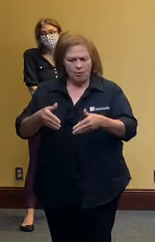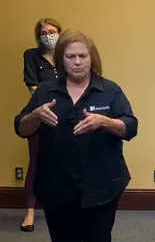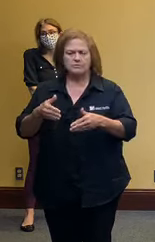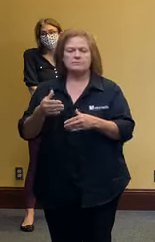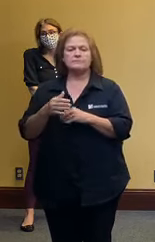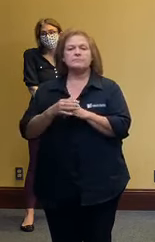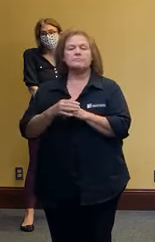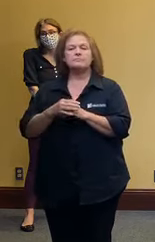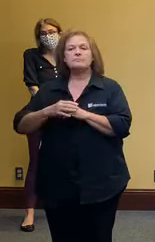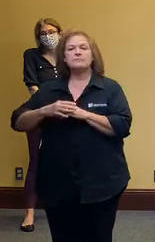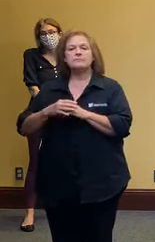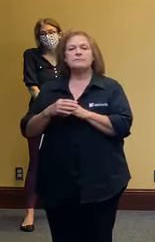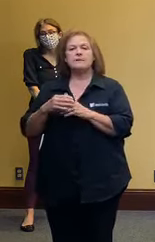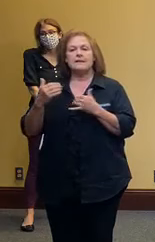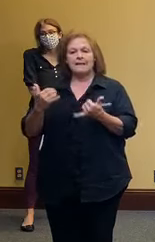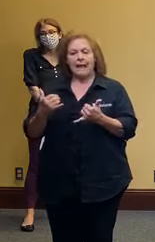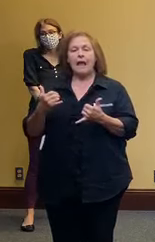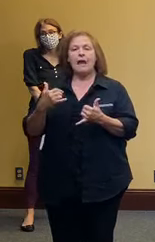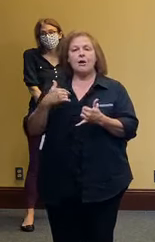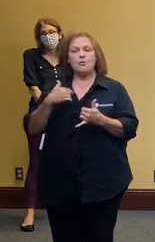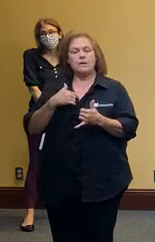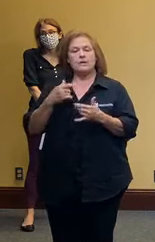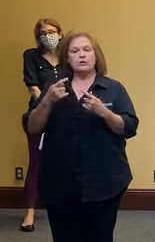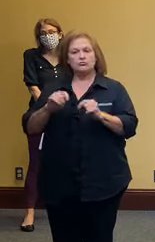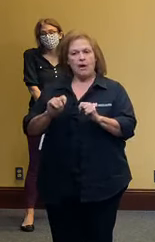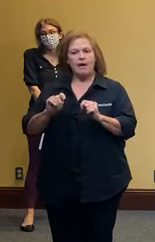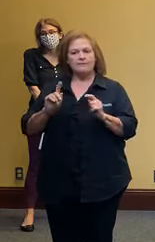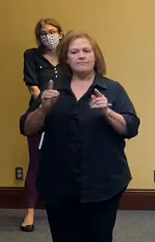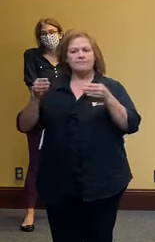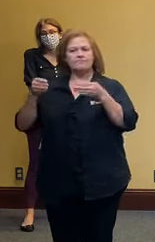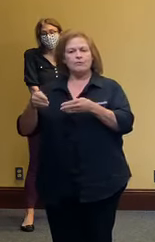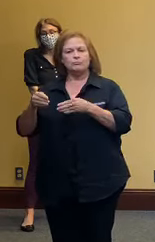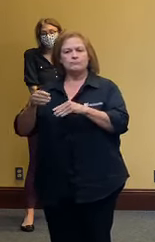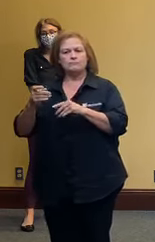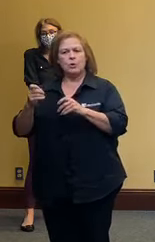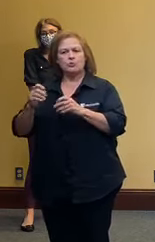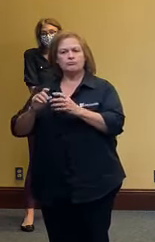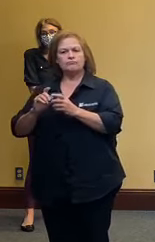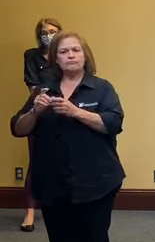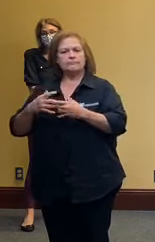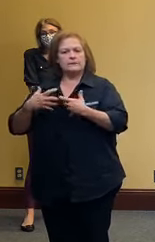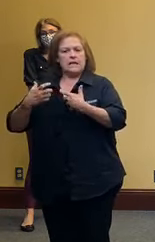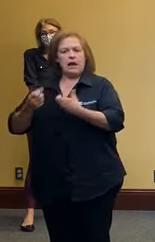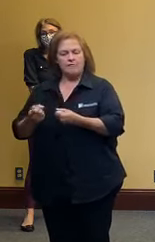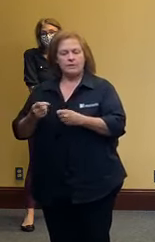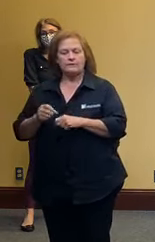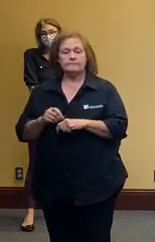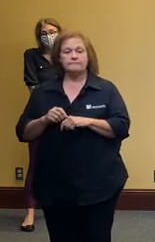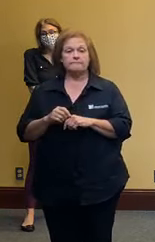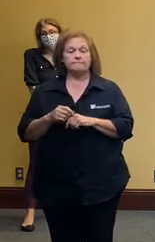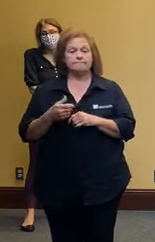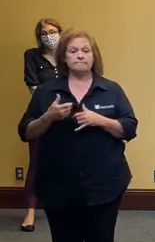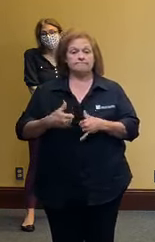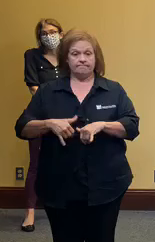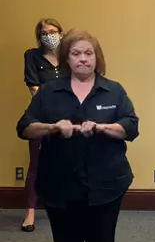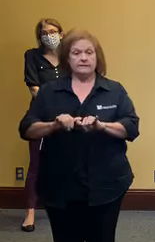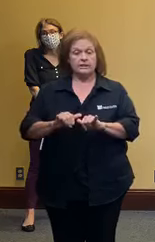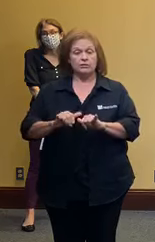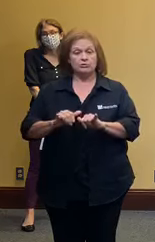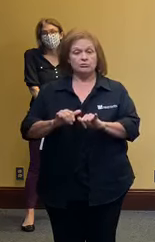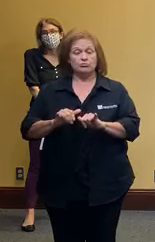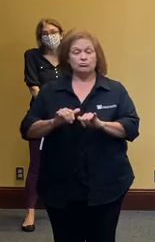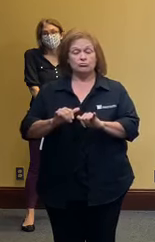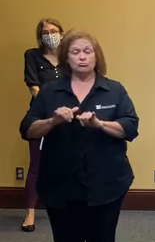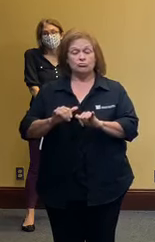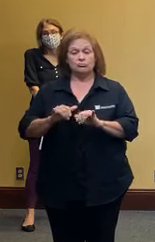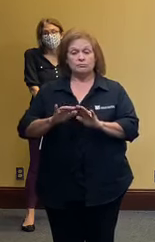as we move out of crises to recovery we also need a steady decline in new cases the